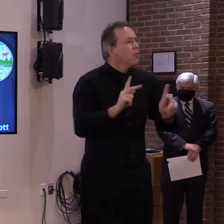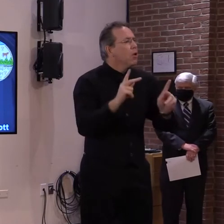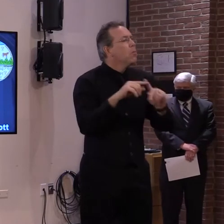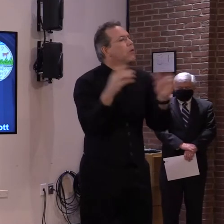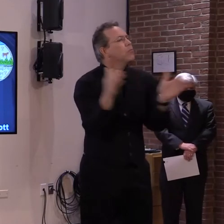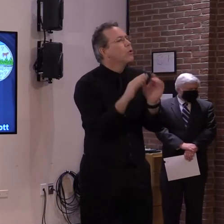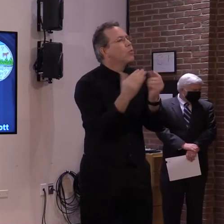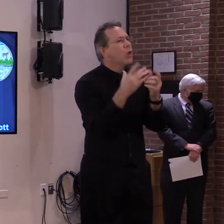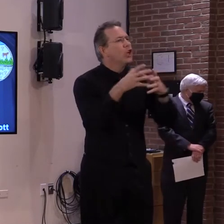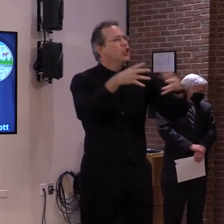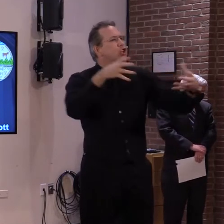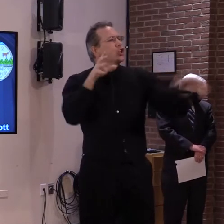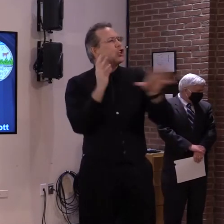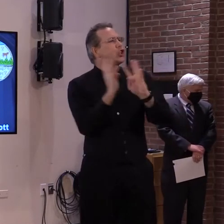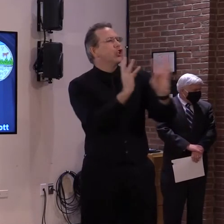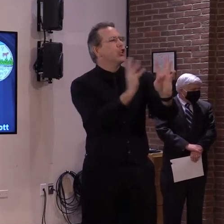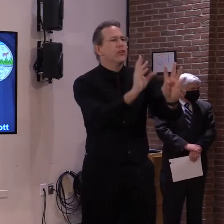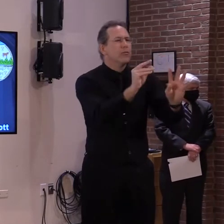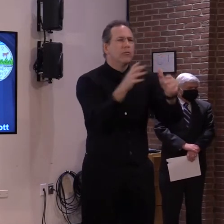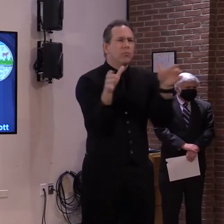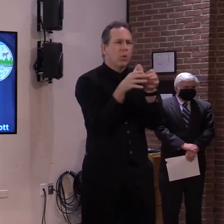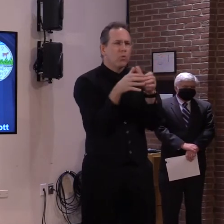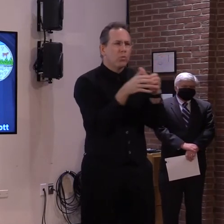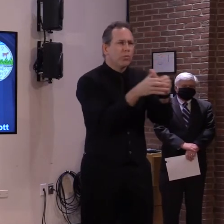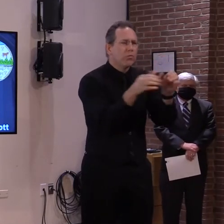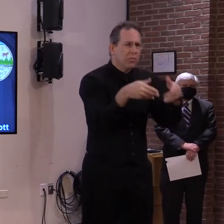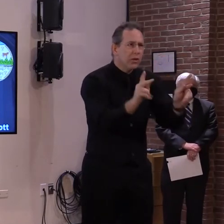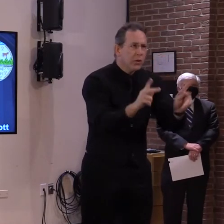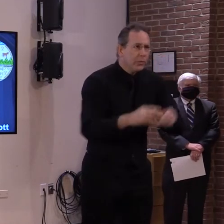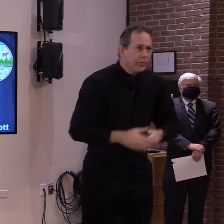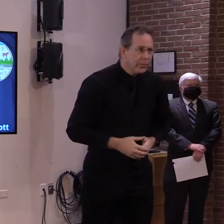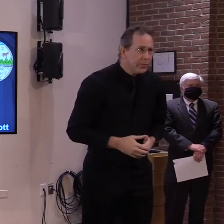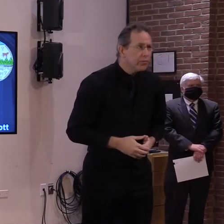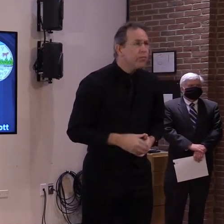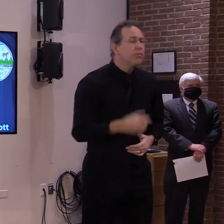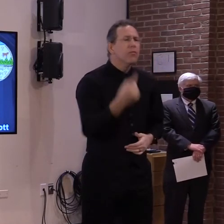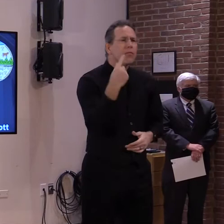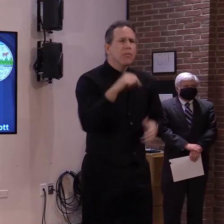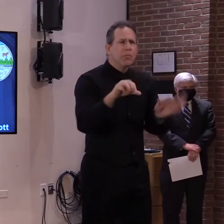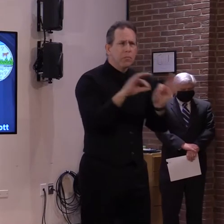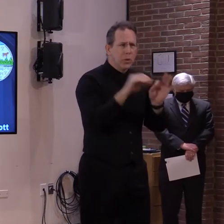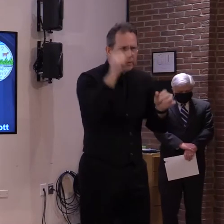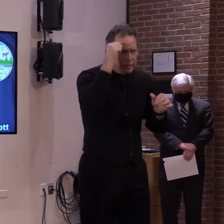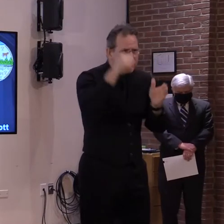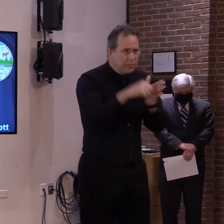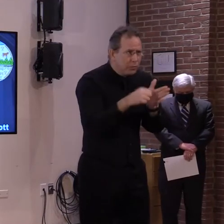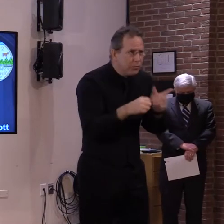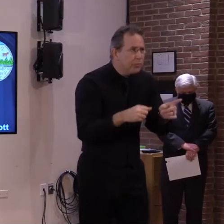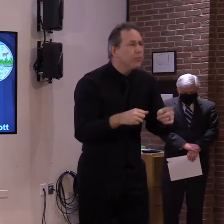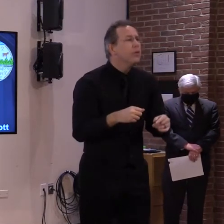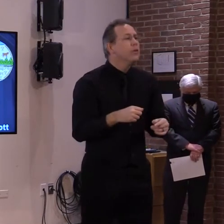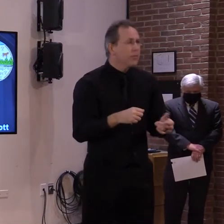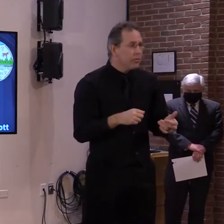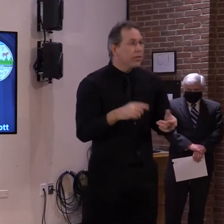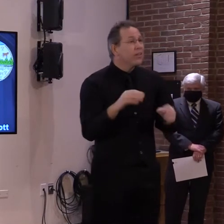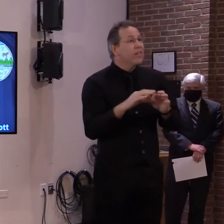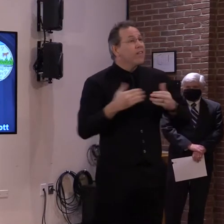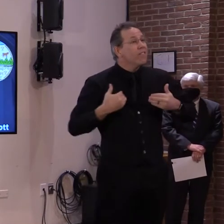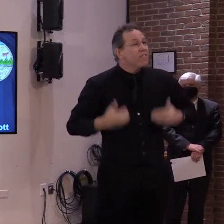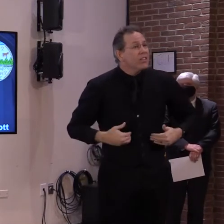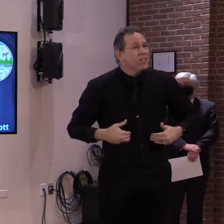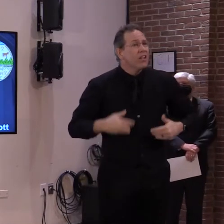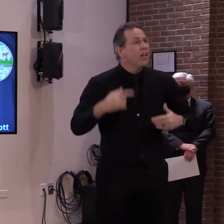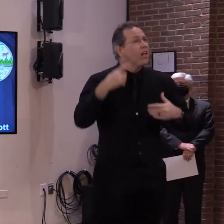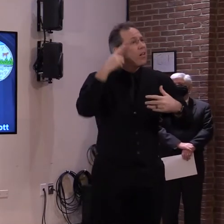We know how important these activities are for our kids' well-being, both for their physical and mental health. It's my